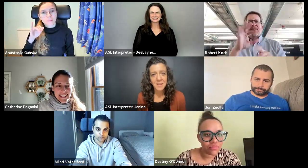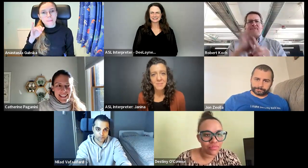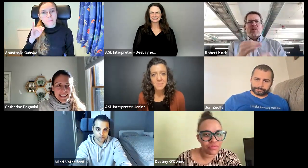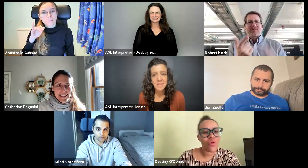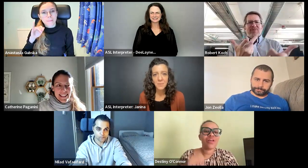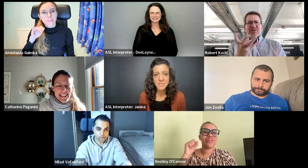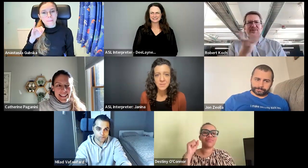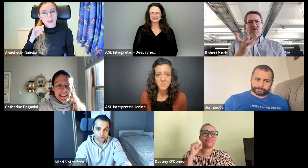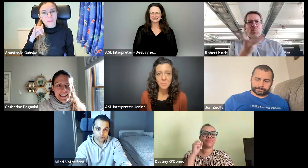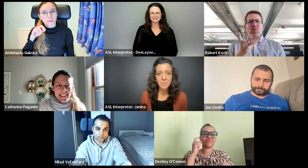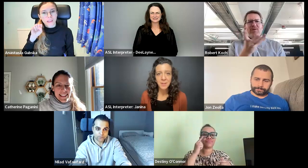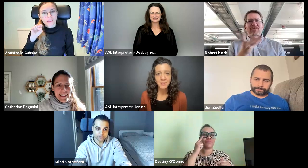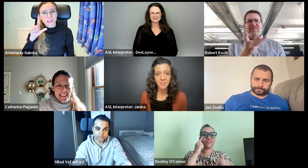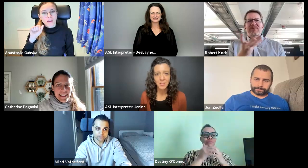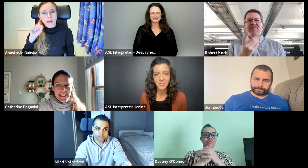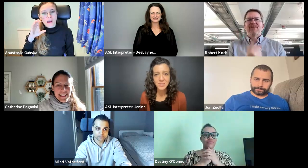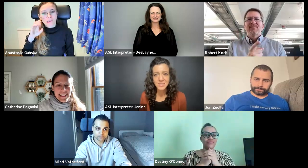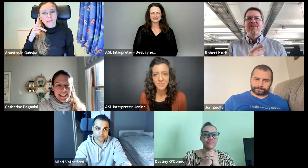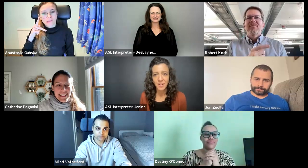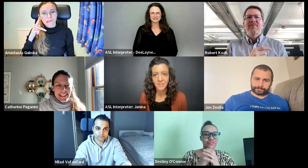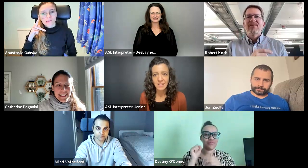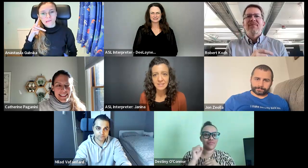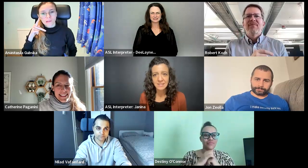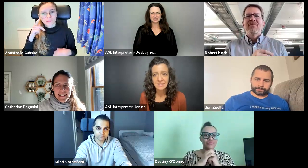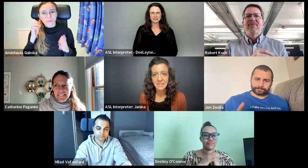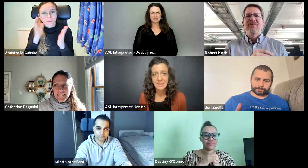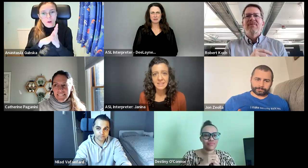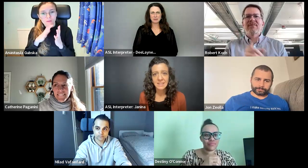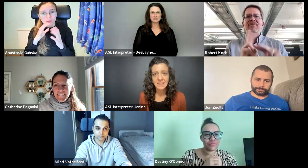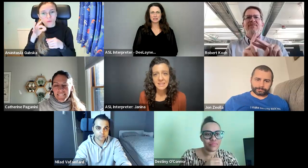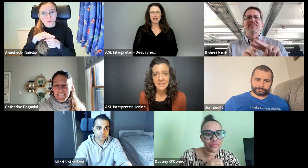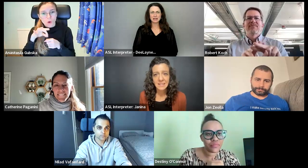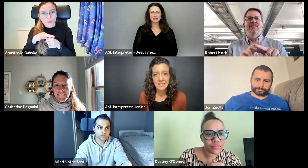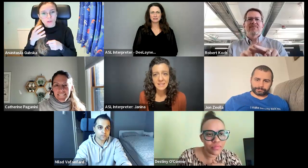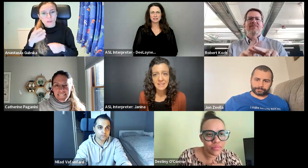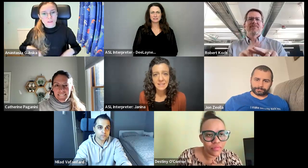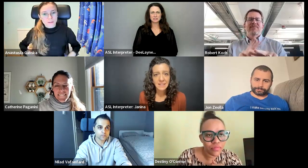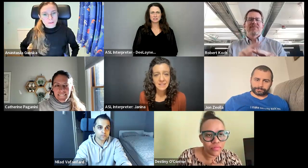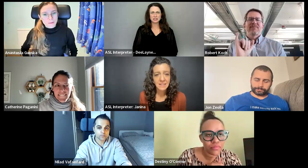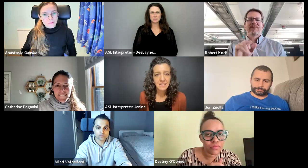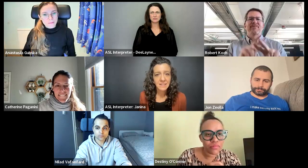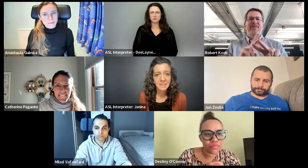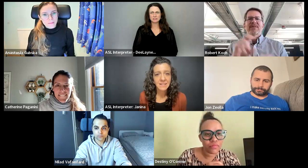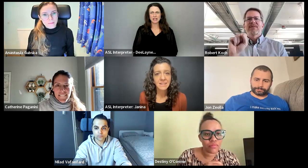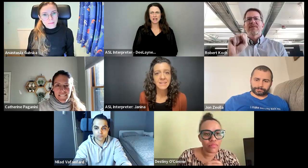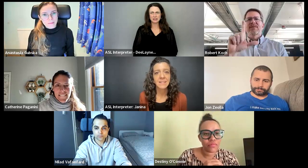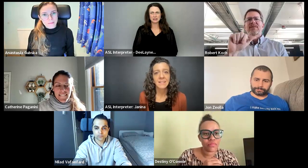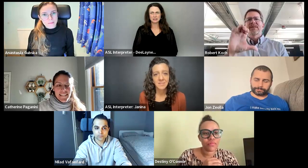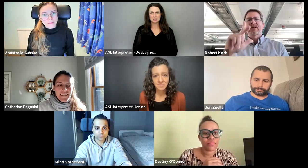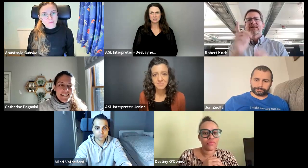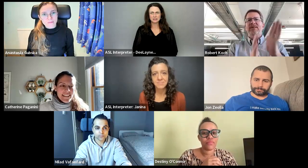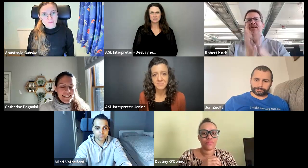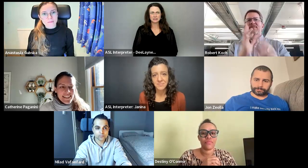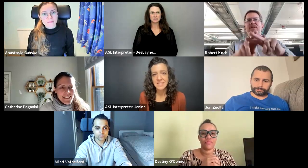And, and Rob saying, I wish there was more people here to vote. There's just the four of us. Maybe in Slack. Anastasia is saying we could vote in Slack.